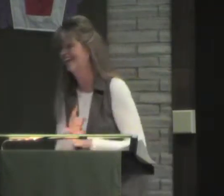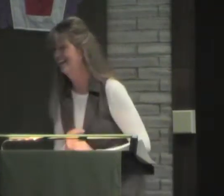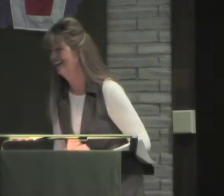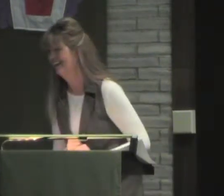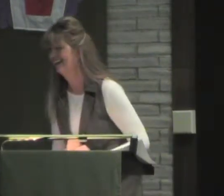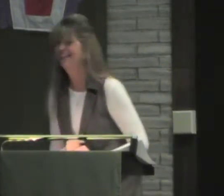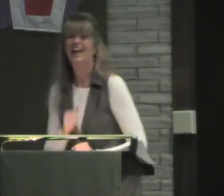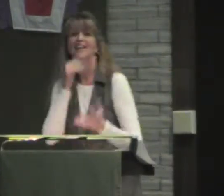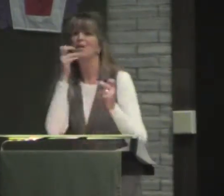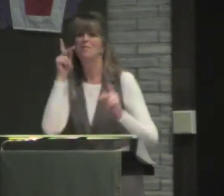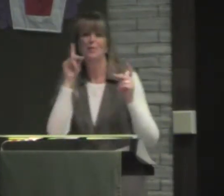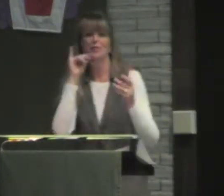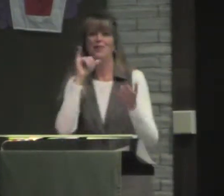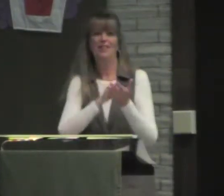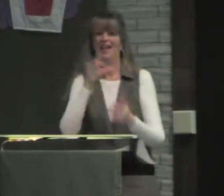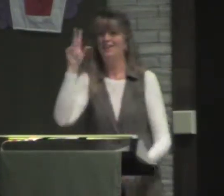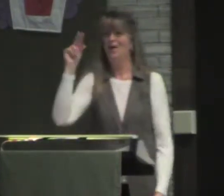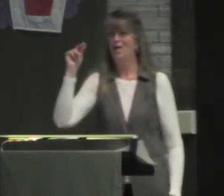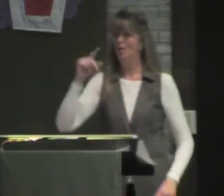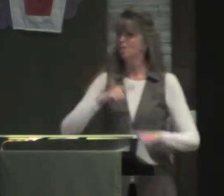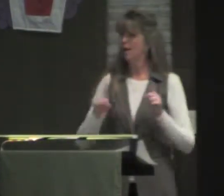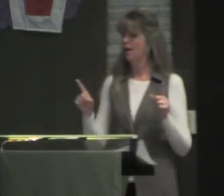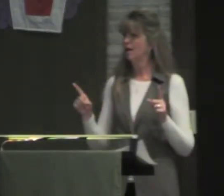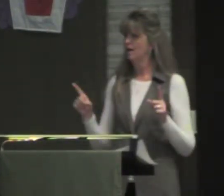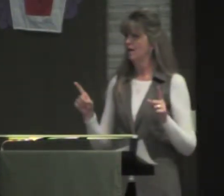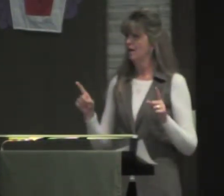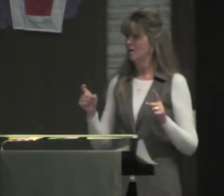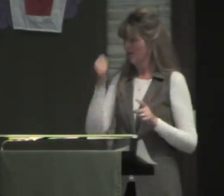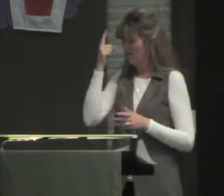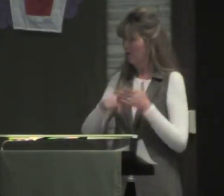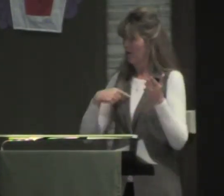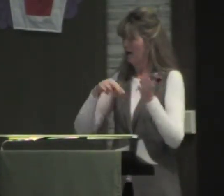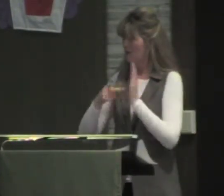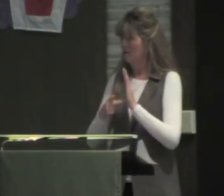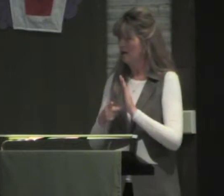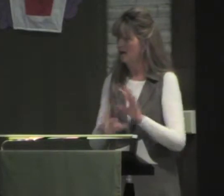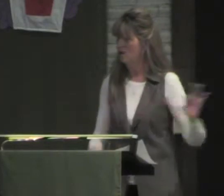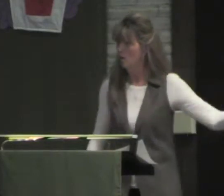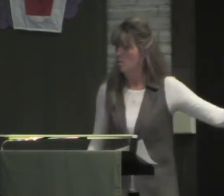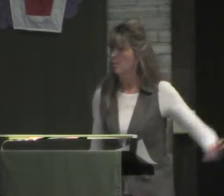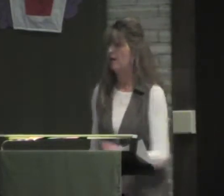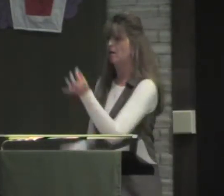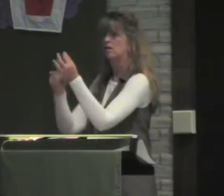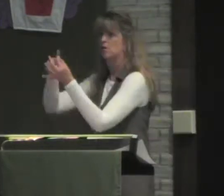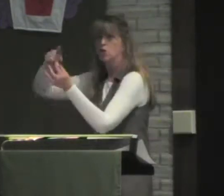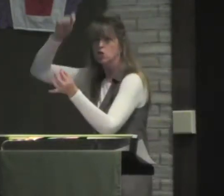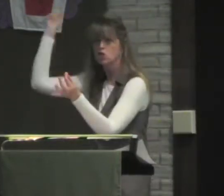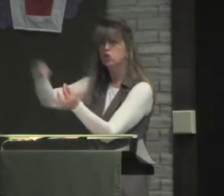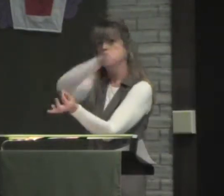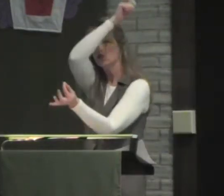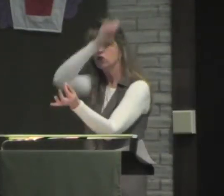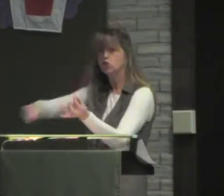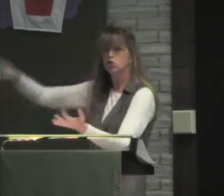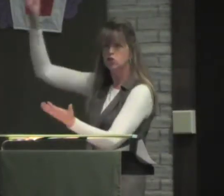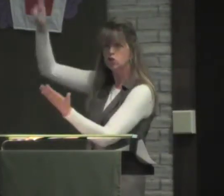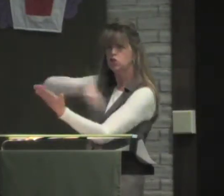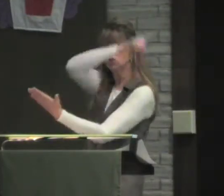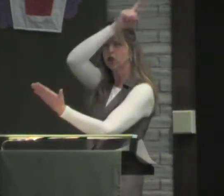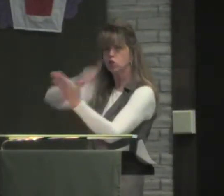But, you know, saying, I really don't want people to follow everything, because that really is kind of ridiculous. But people will